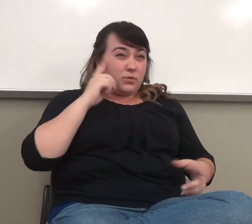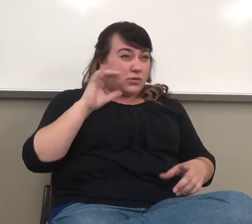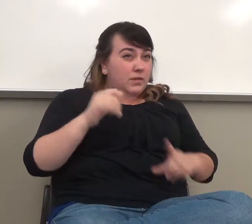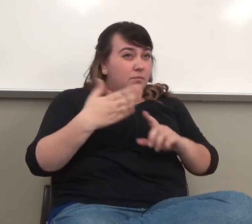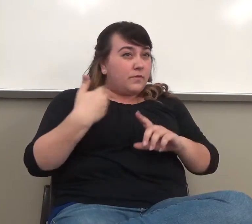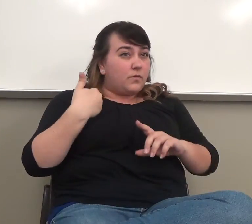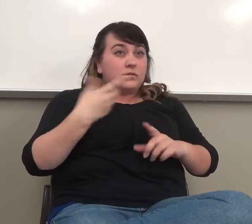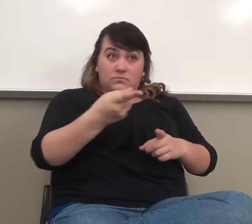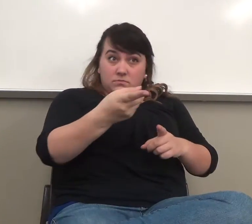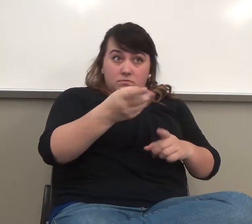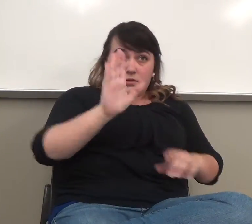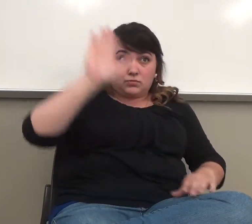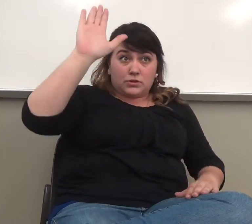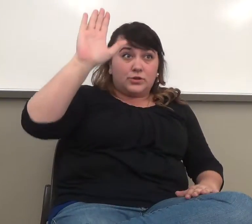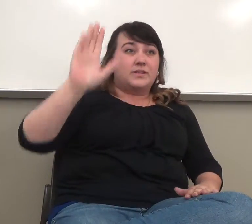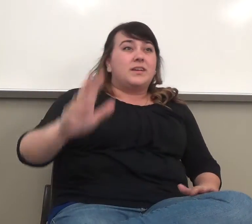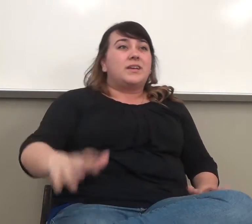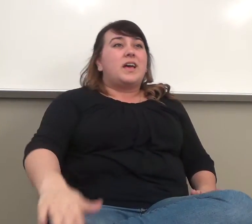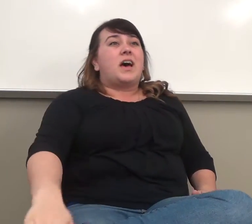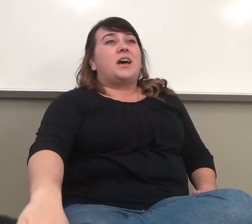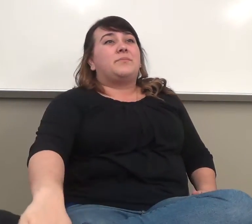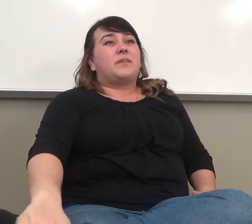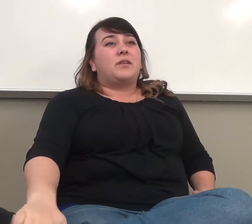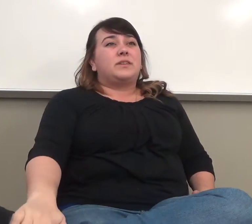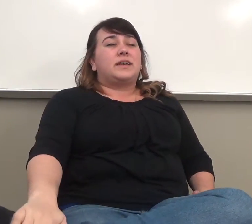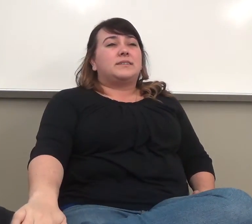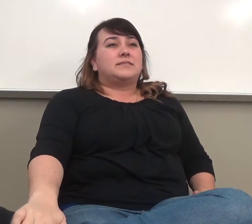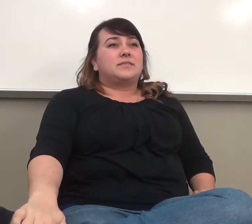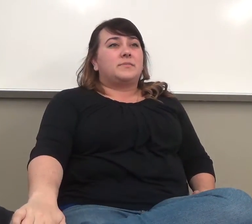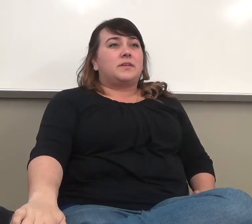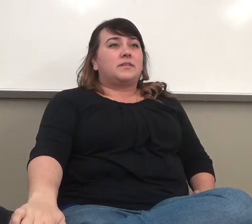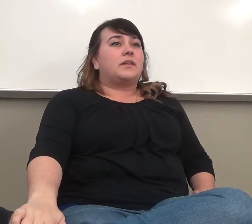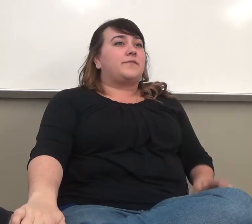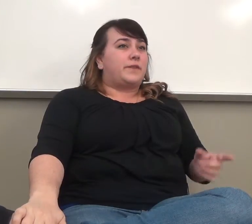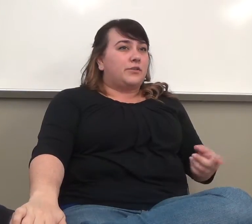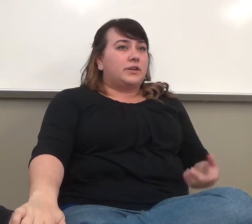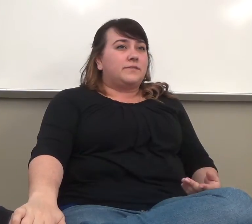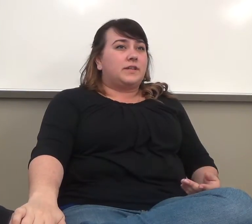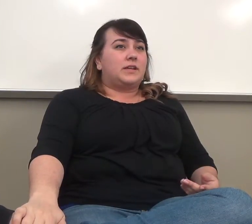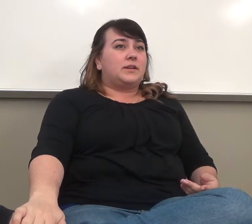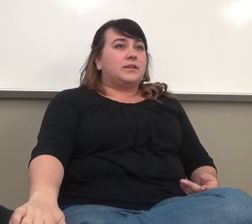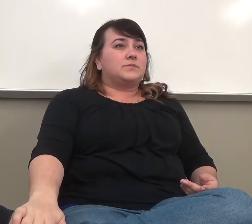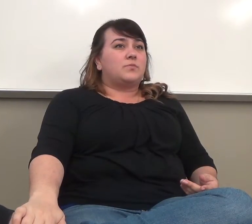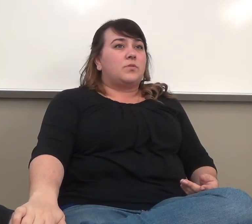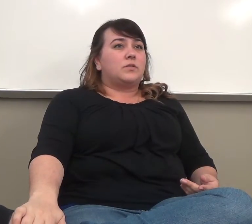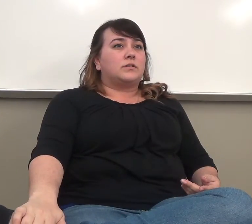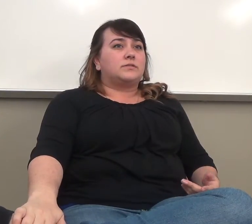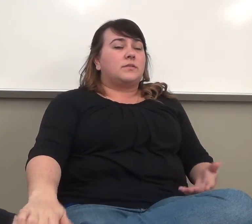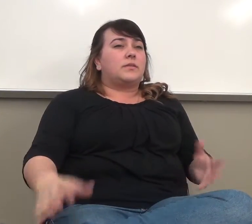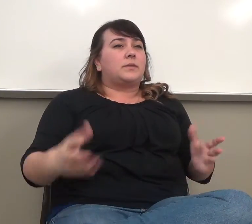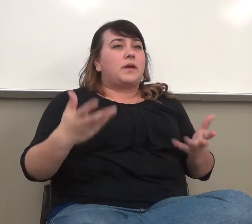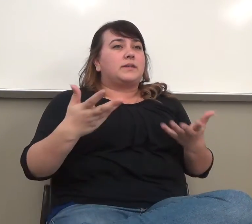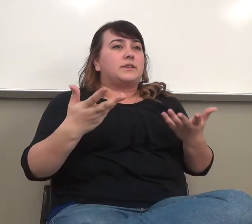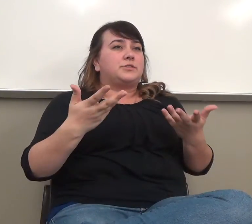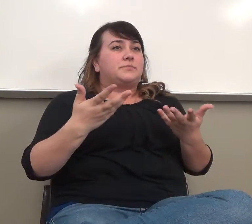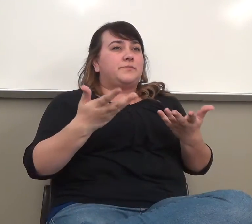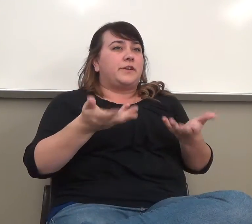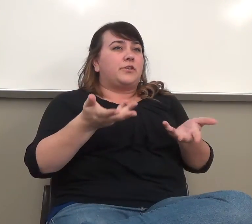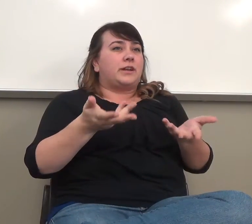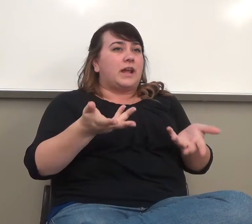it out? Sandra, do you know what those mean? I would guess something like figuratively is more like paying attention, figuring it